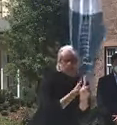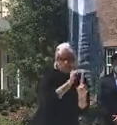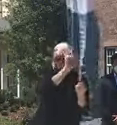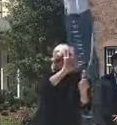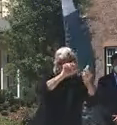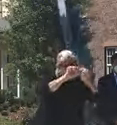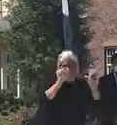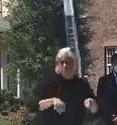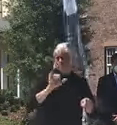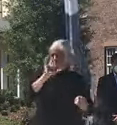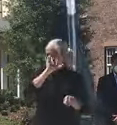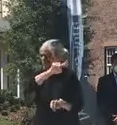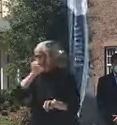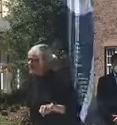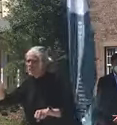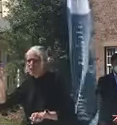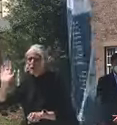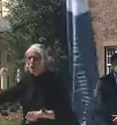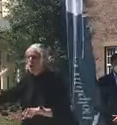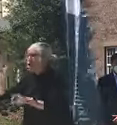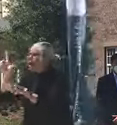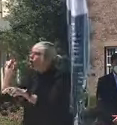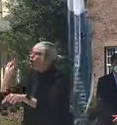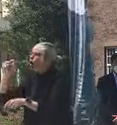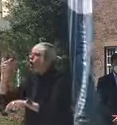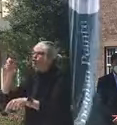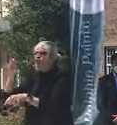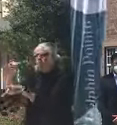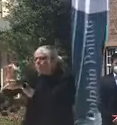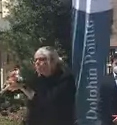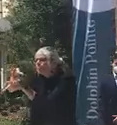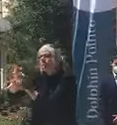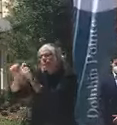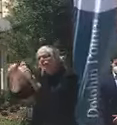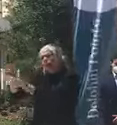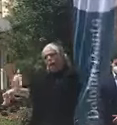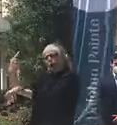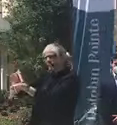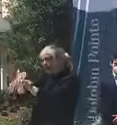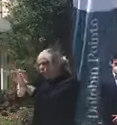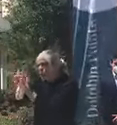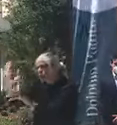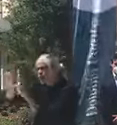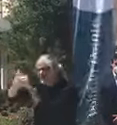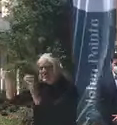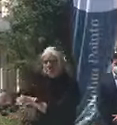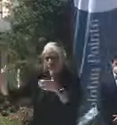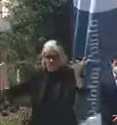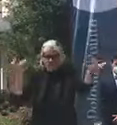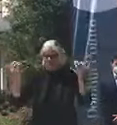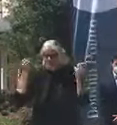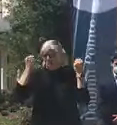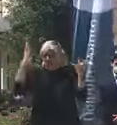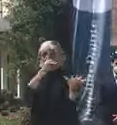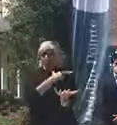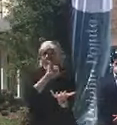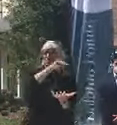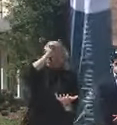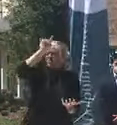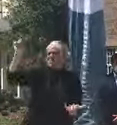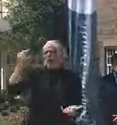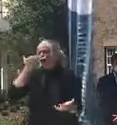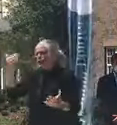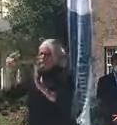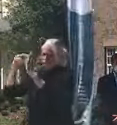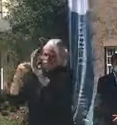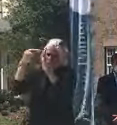very closely with the long-term care facilities. And so you have a lot of these hospital systems have great protocols in place. I was at